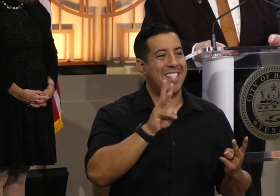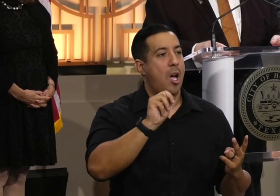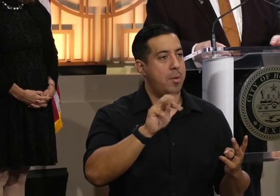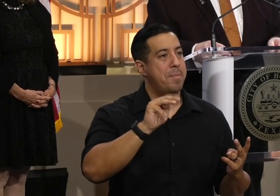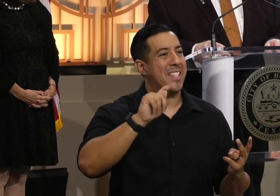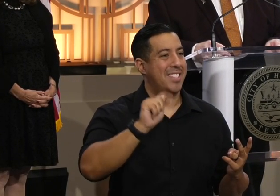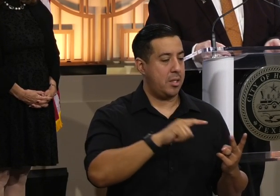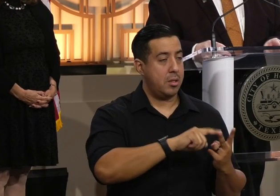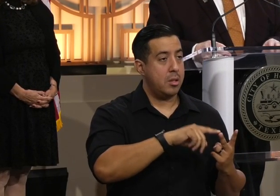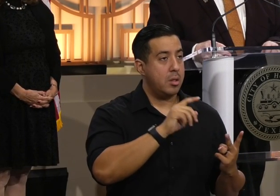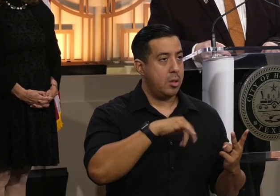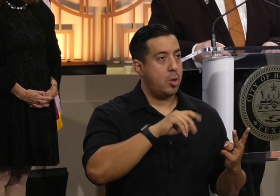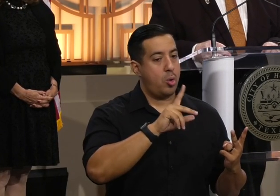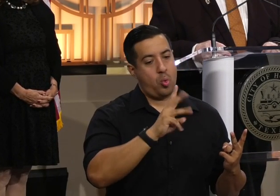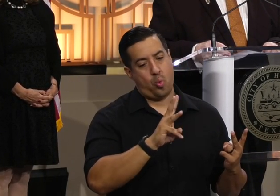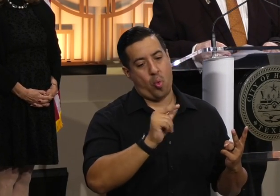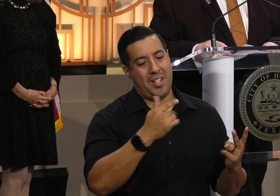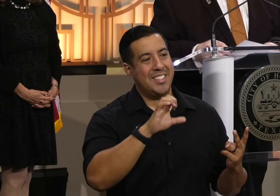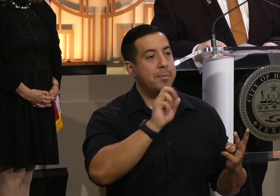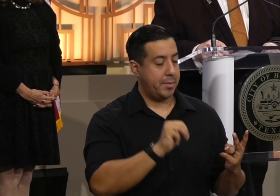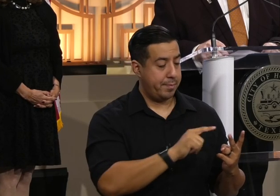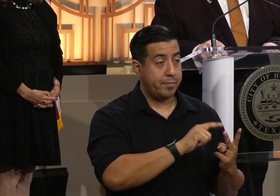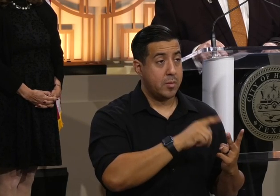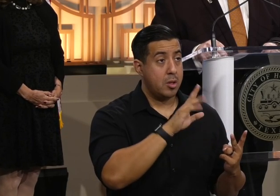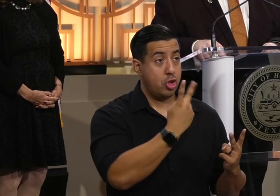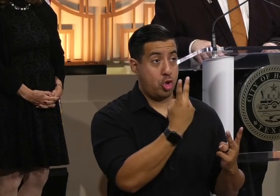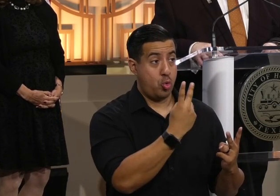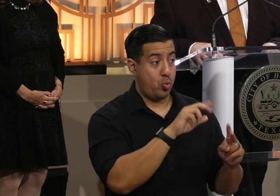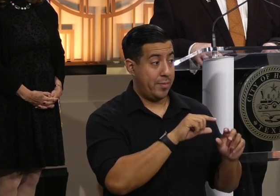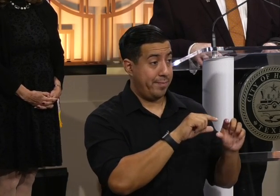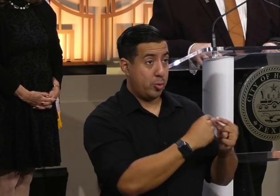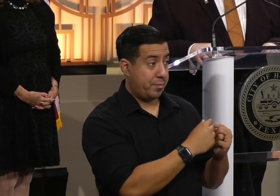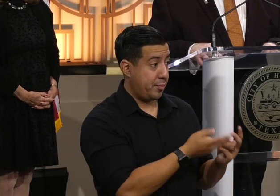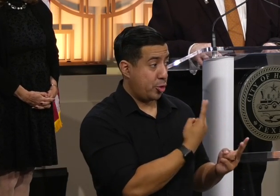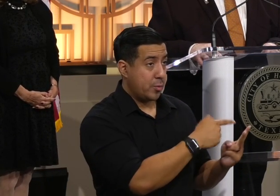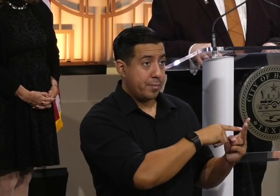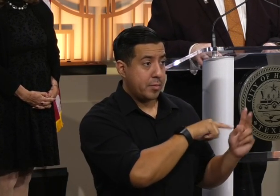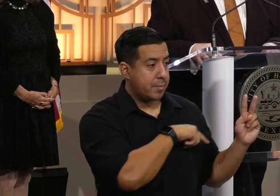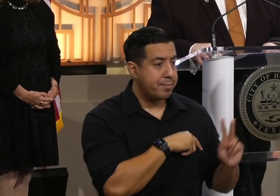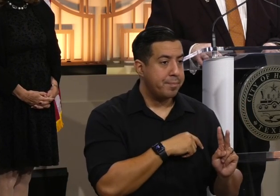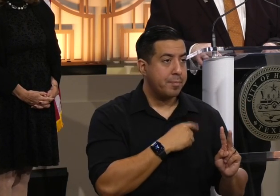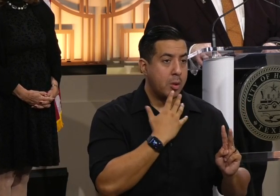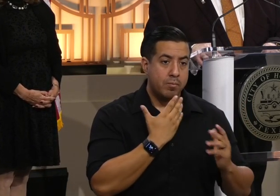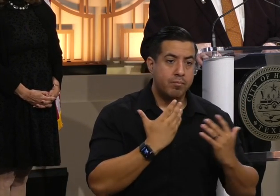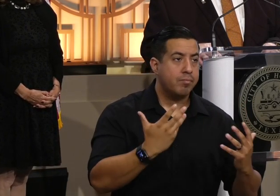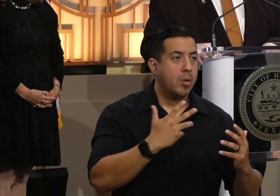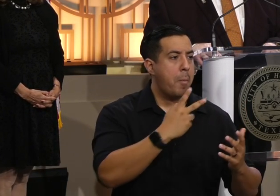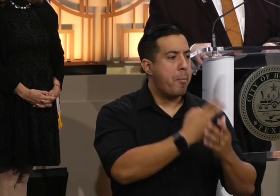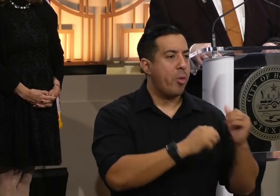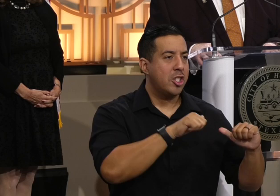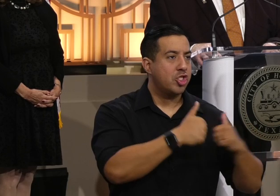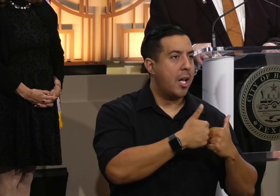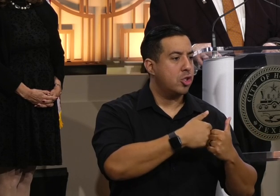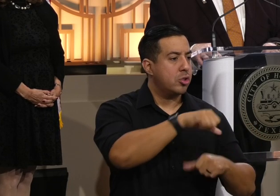Meghna Goswami. These two individuals came together first and said, let's make it happen. They challenged each other